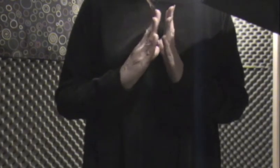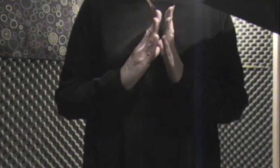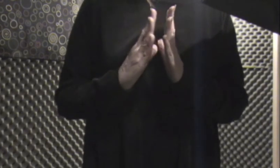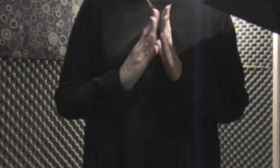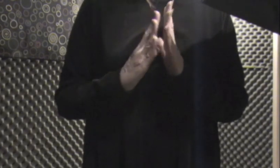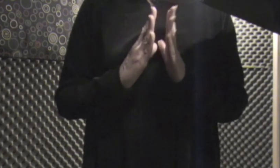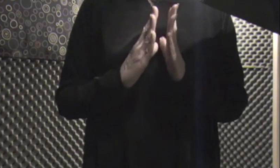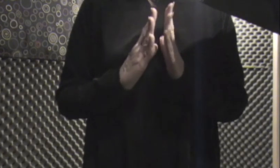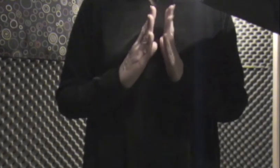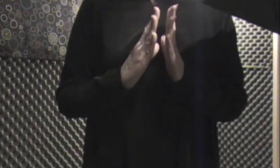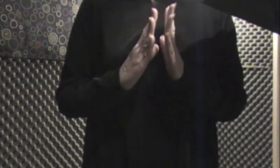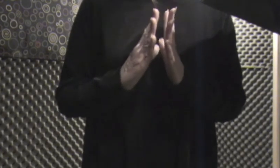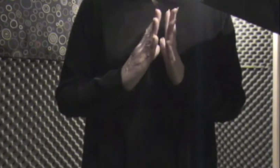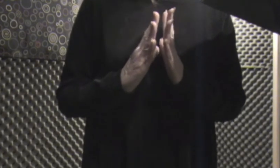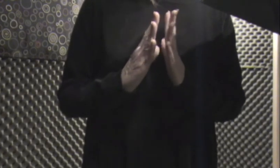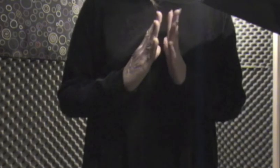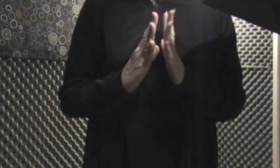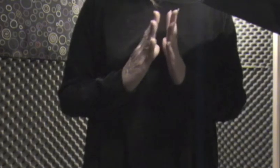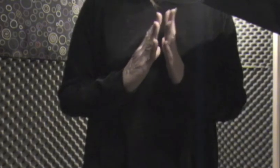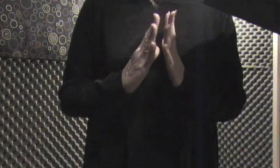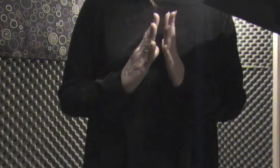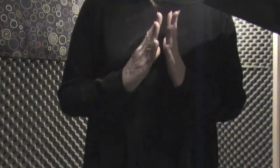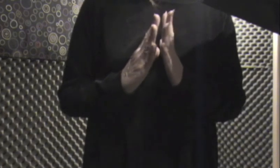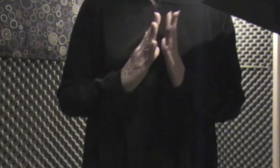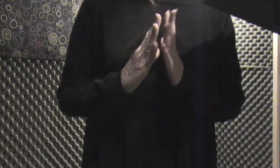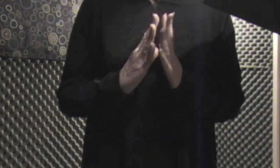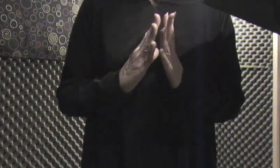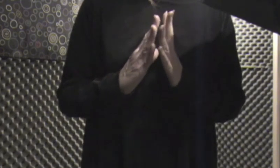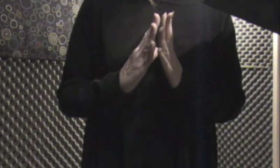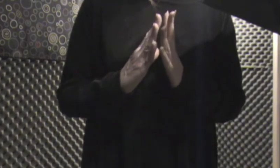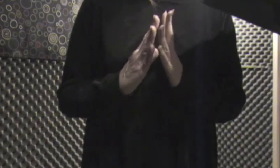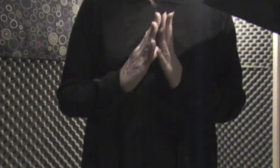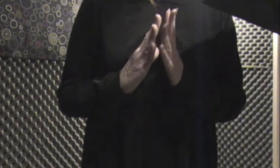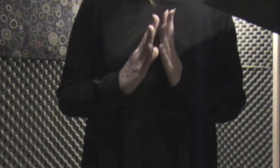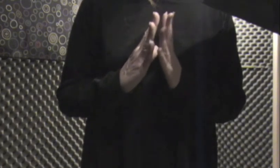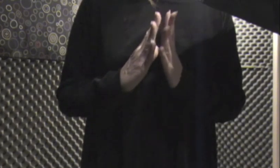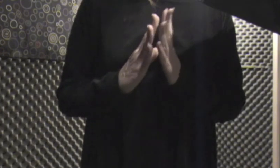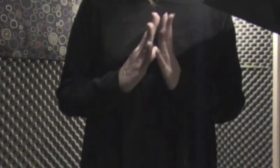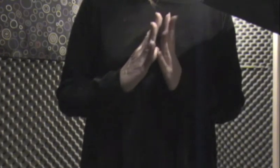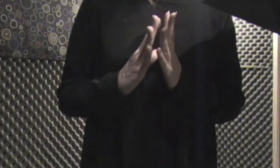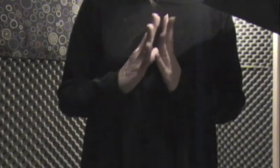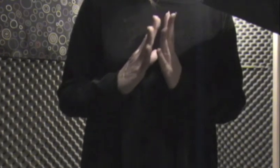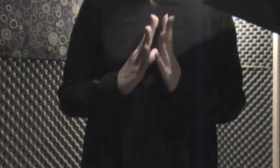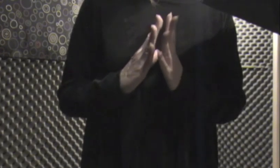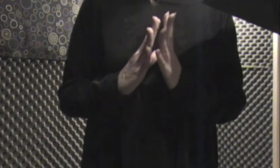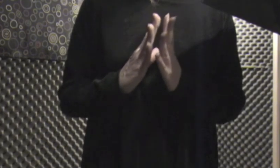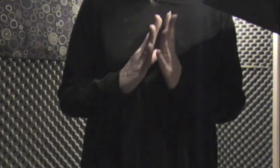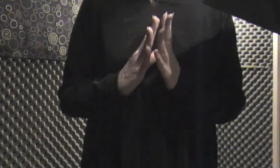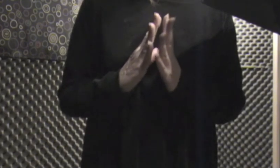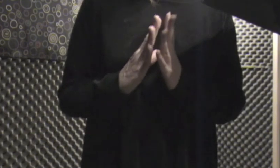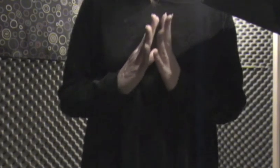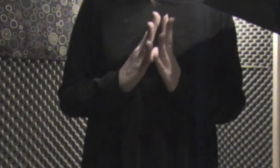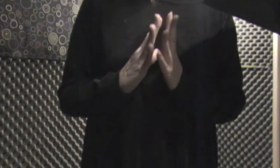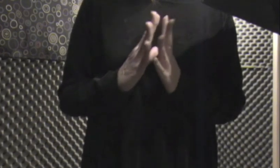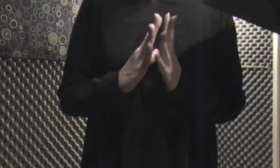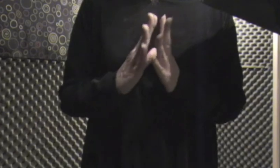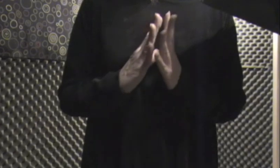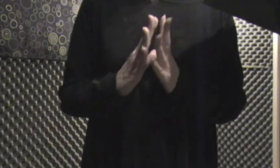murmurs Be careful Be hopeful Don't despair Stay alive